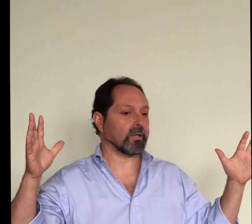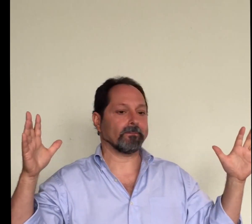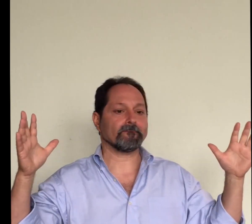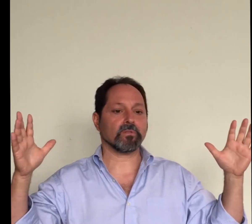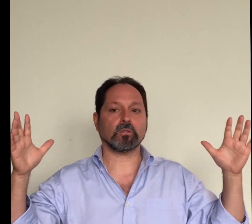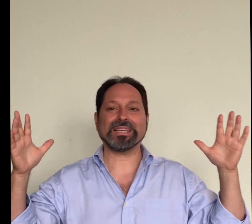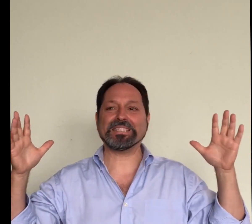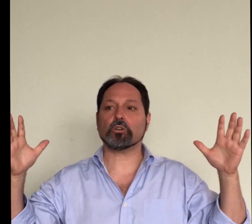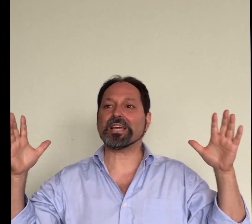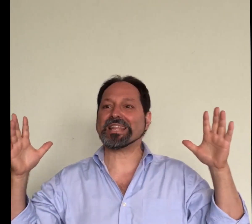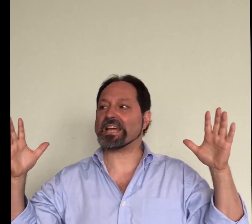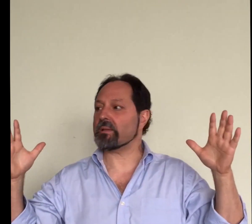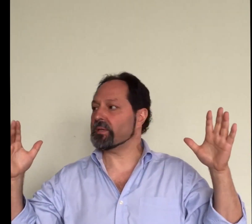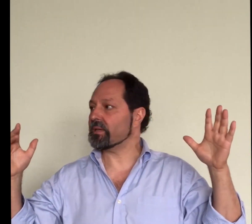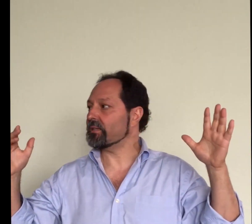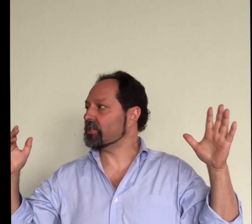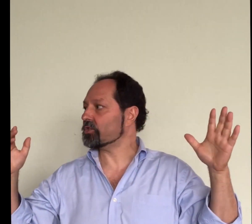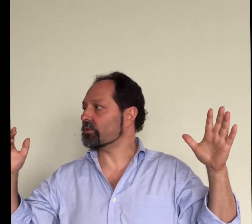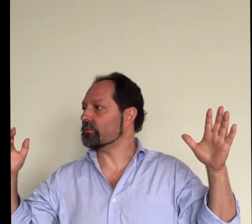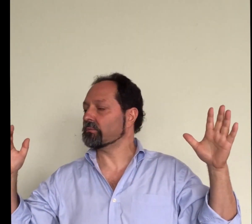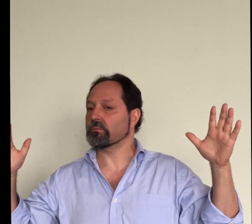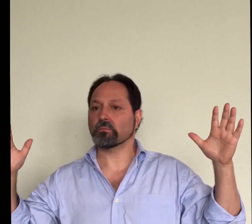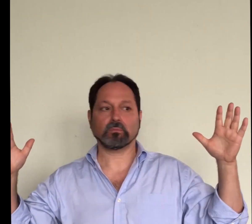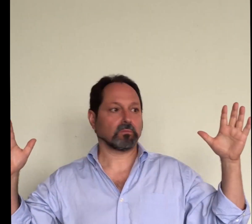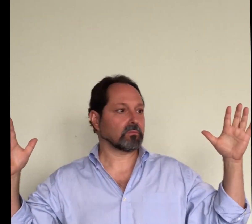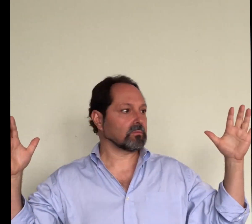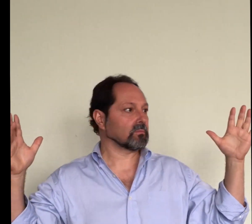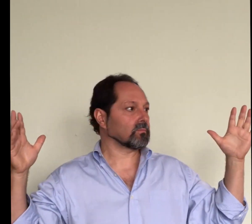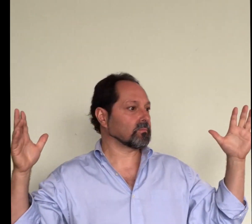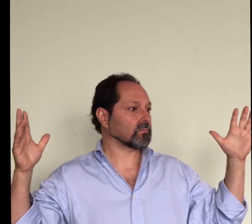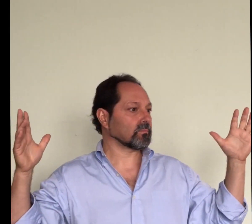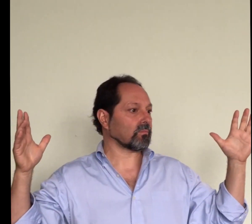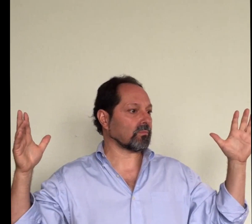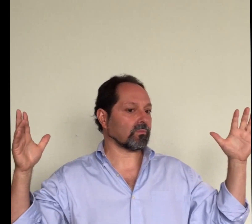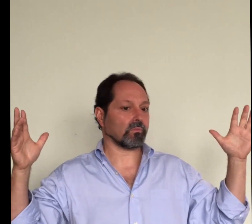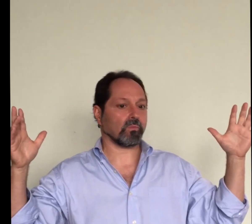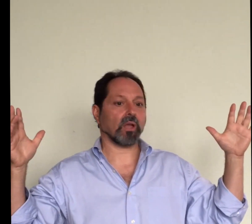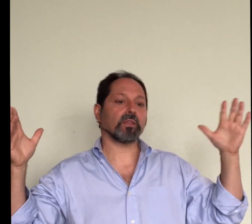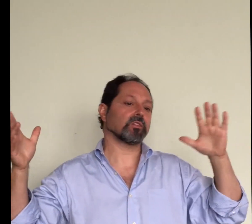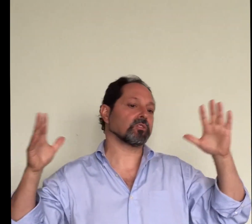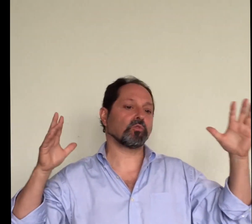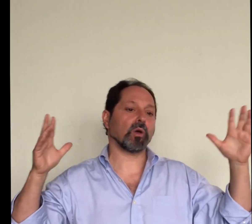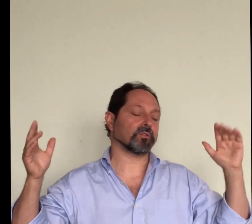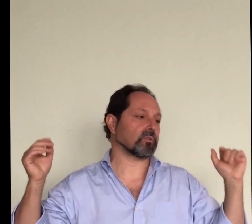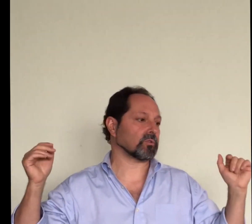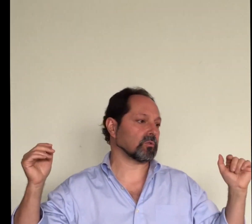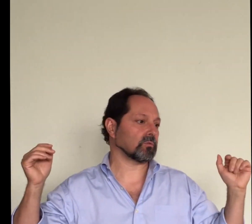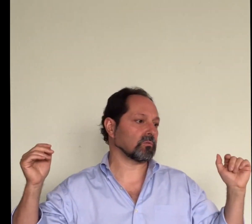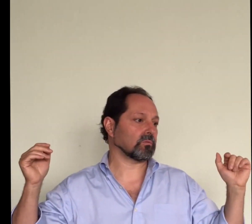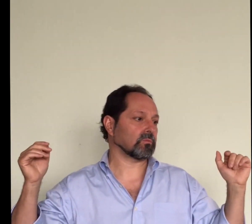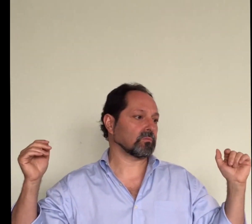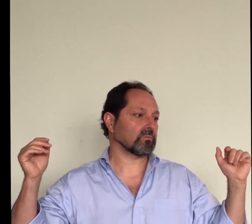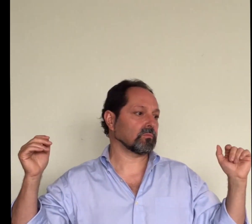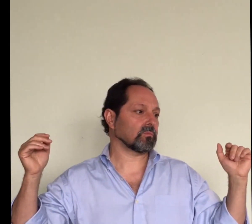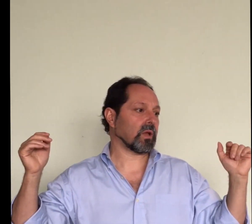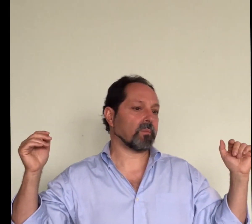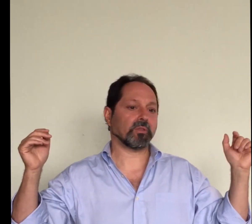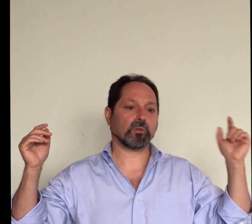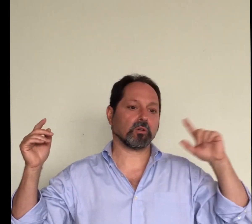an inter thalamic adhesion and then there's few others have been there